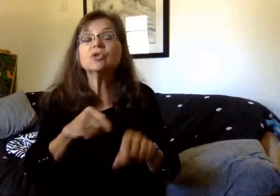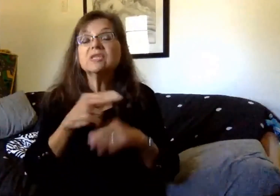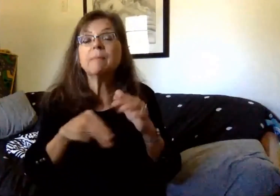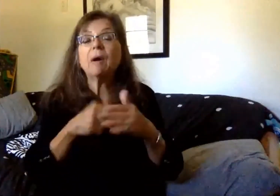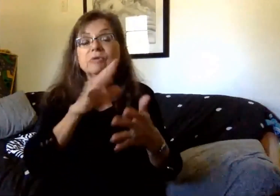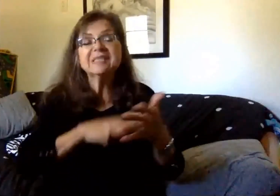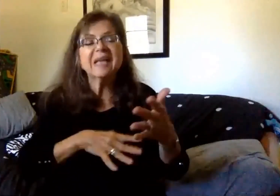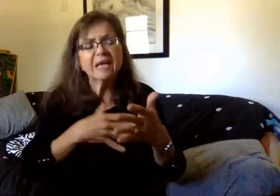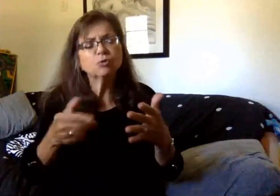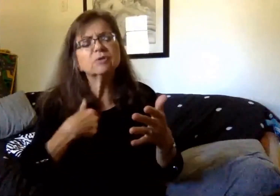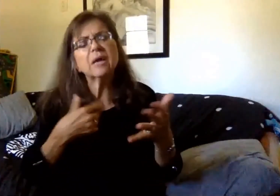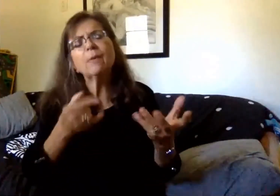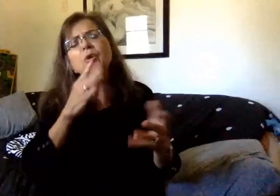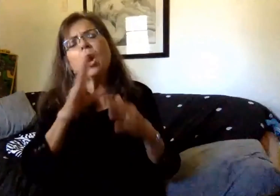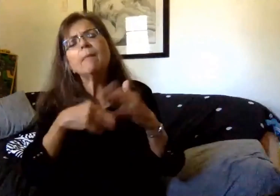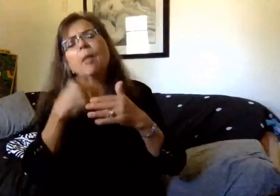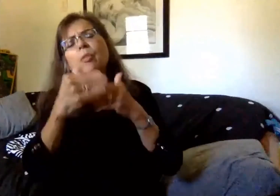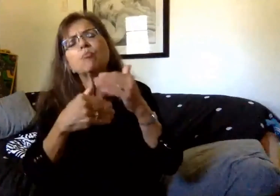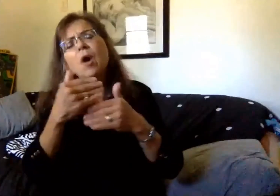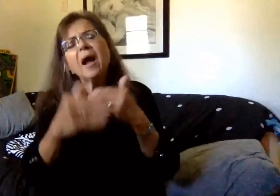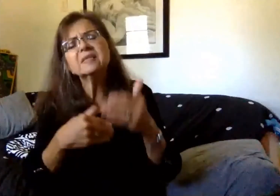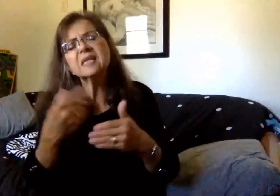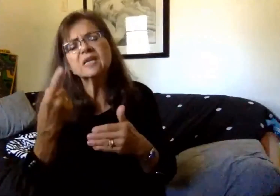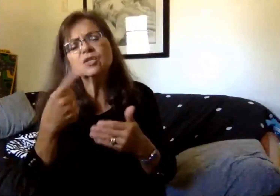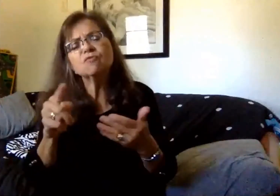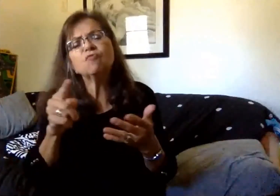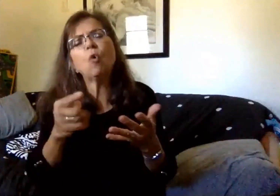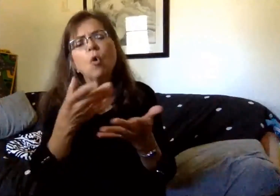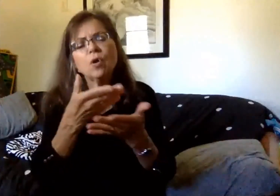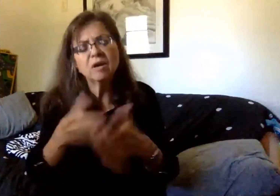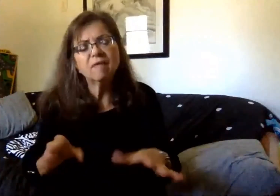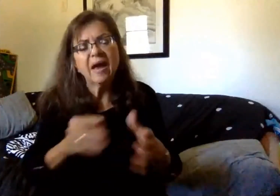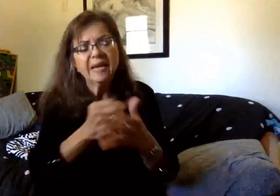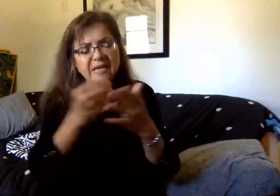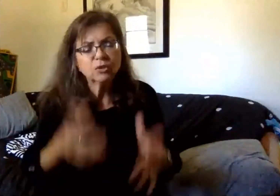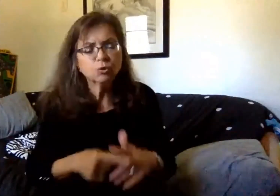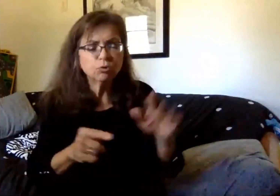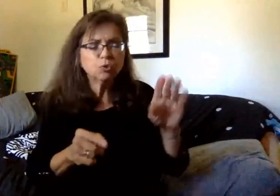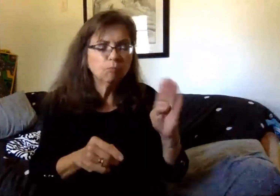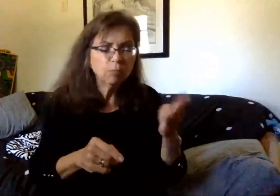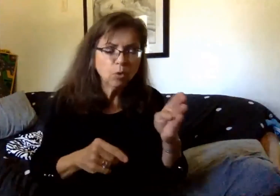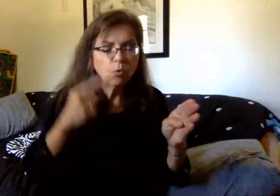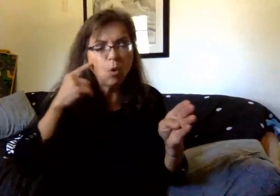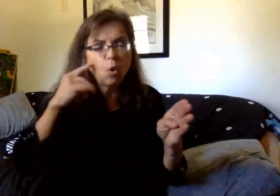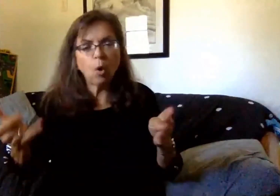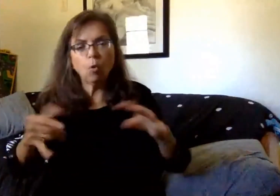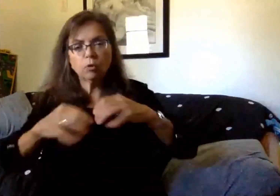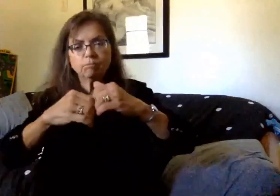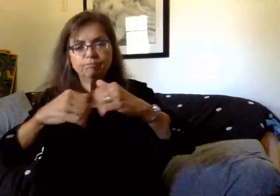I'd like to describe the process that was used for dividing students into our blue learning groups and our gold learning group.